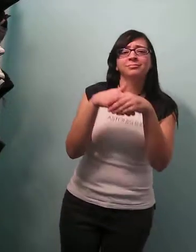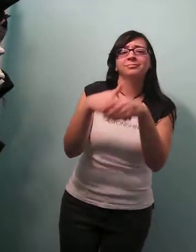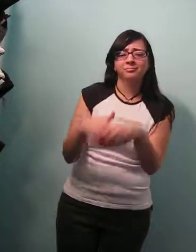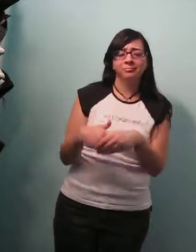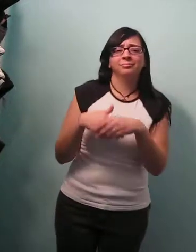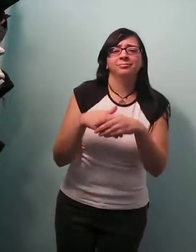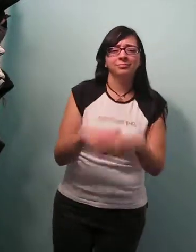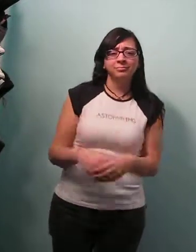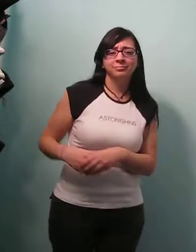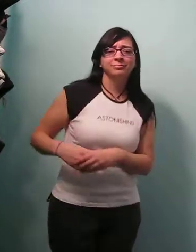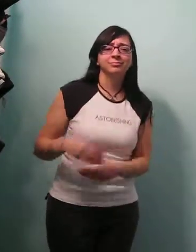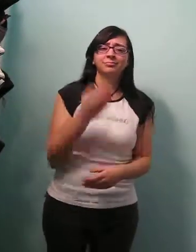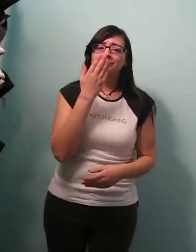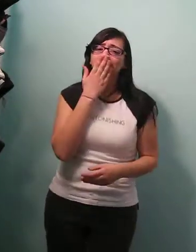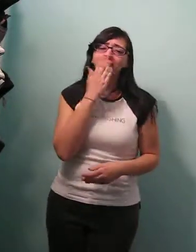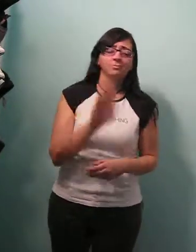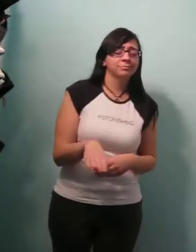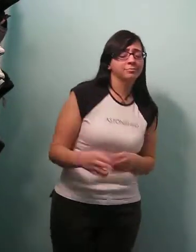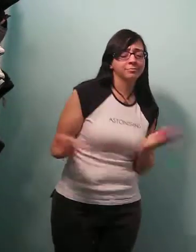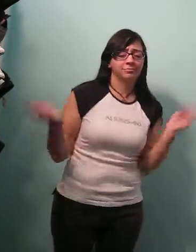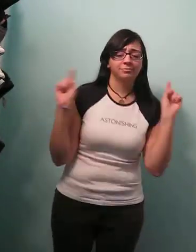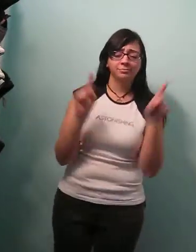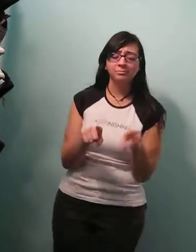Werewolf Remus Lupins